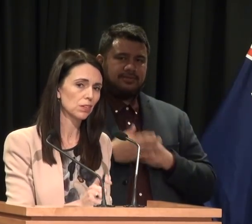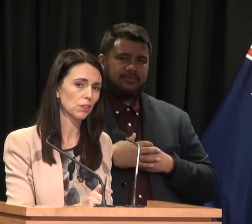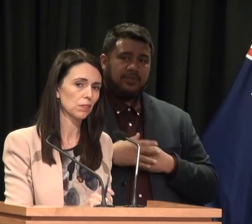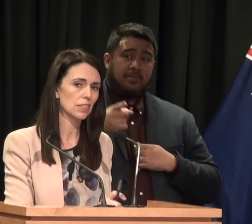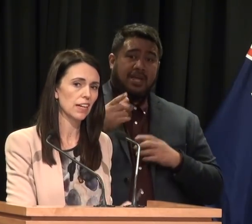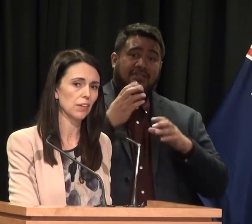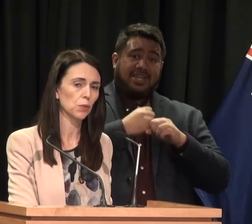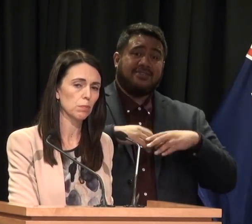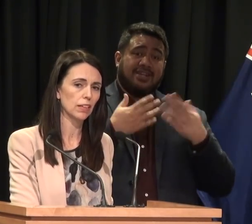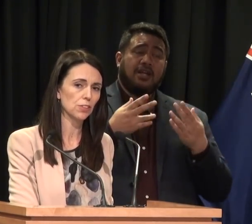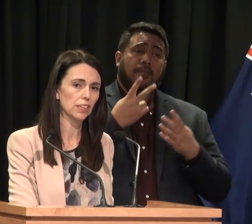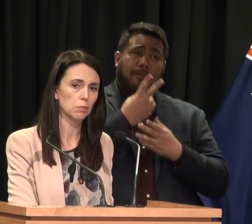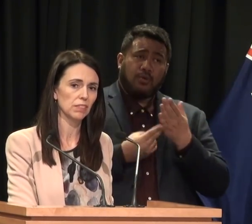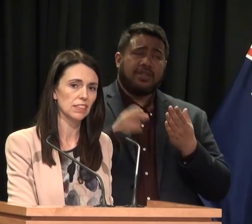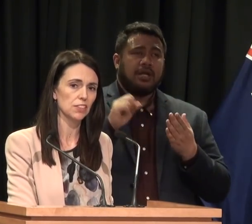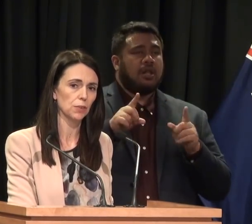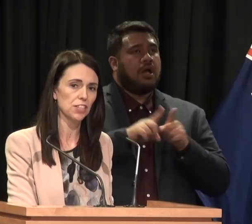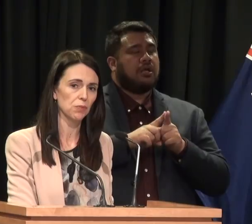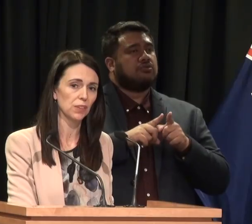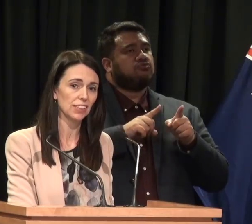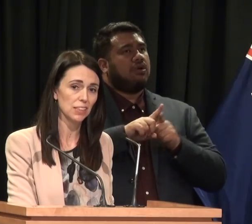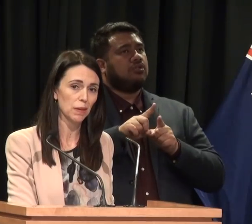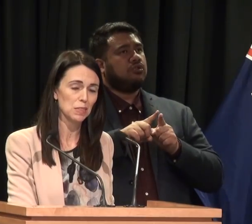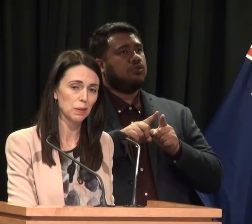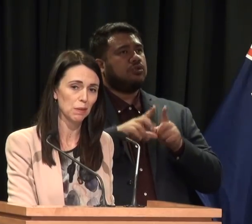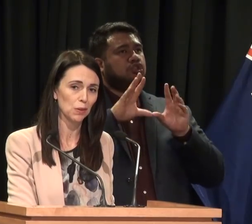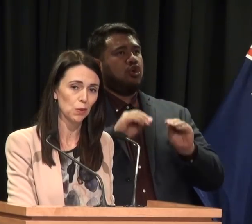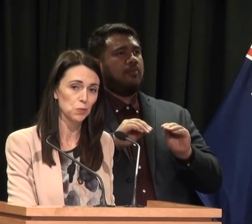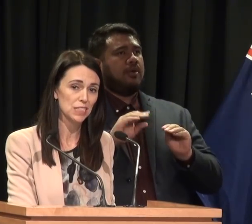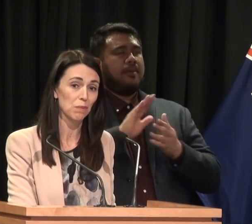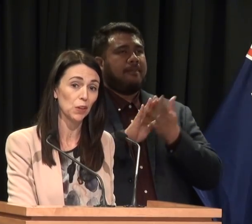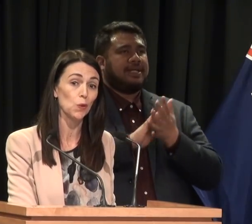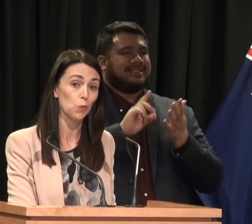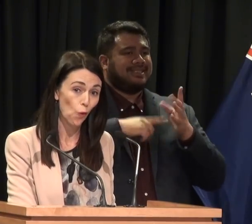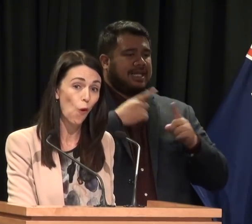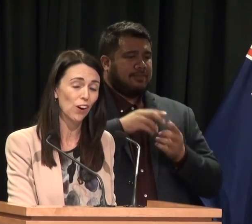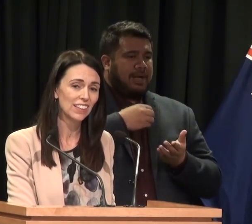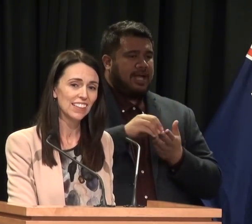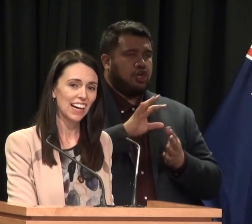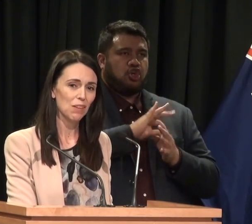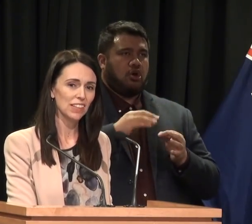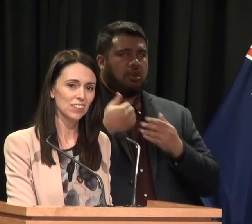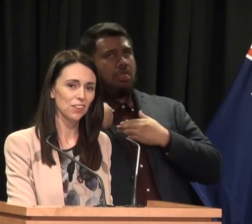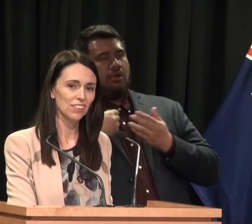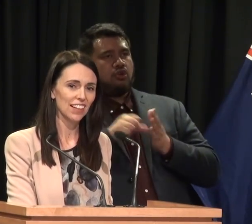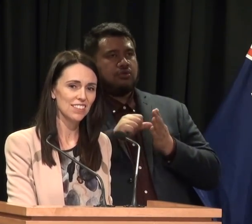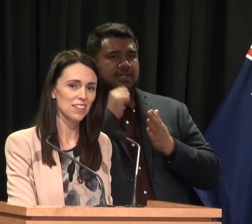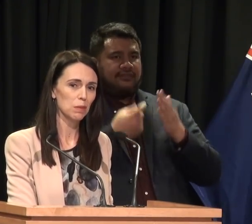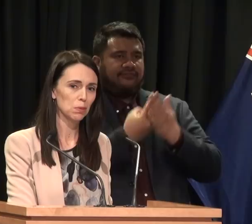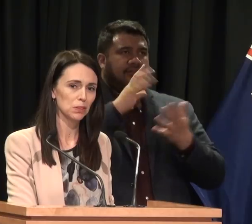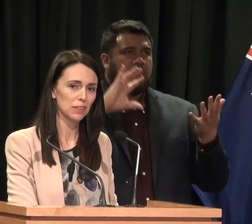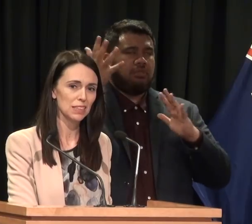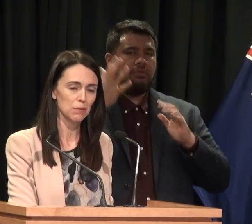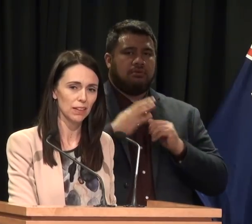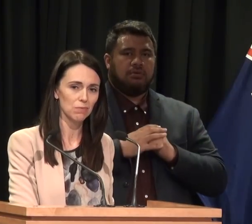it's both, though, I would say, are all about trying to prevent a situation where taxpayers pick up the cost when something goes wrong. And so, as